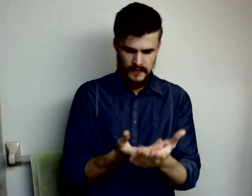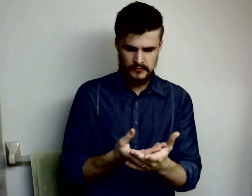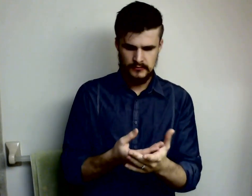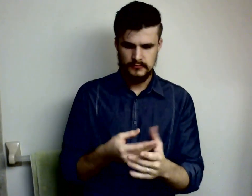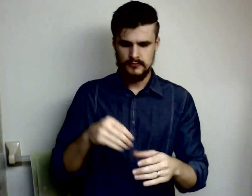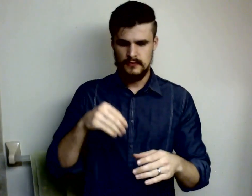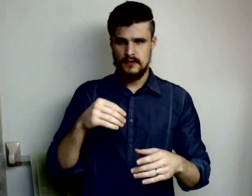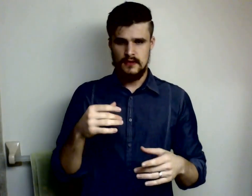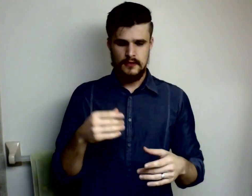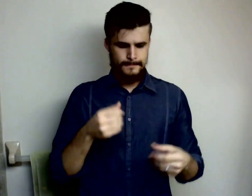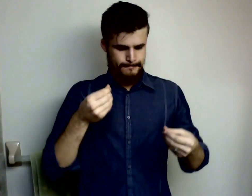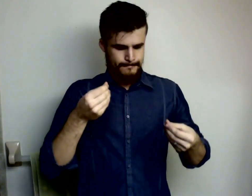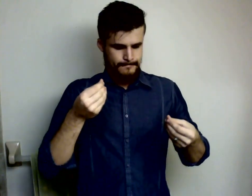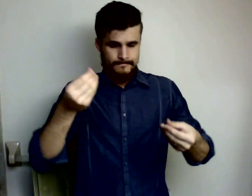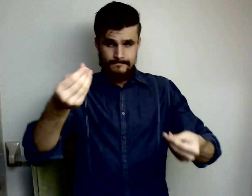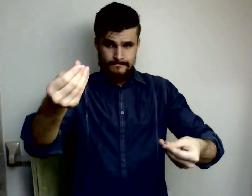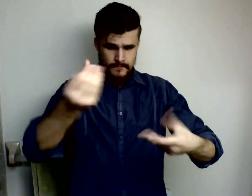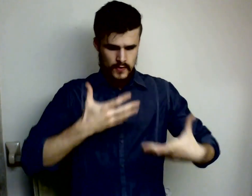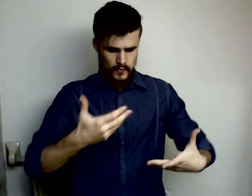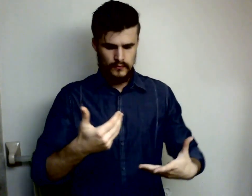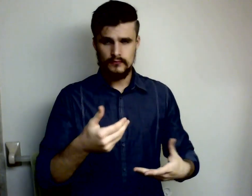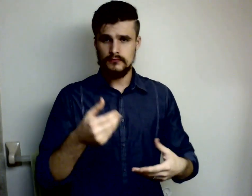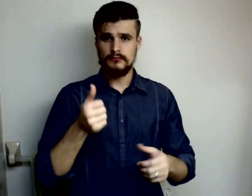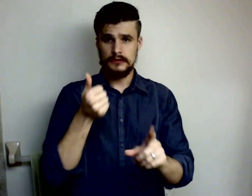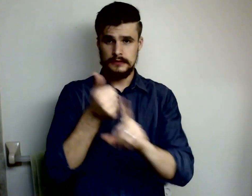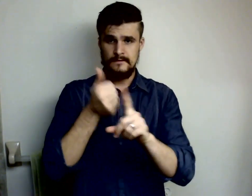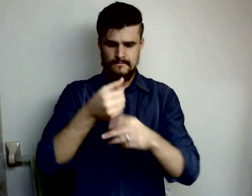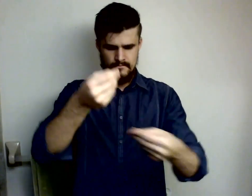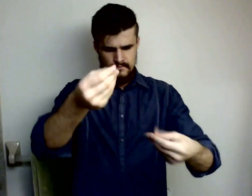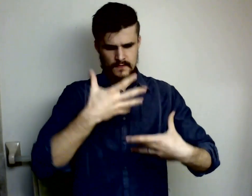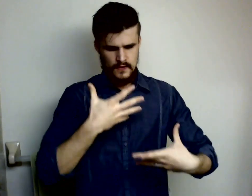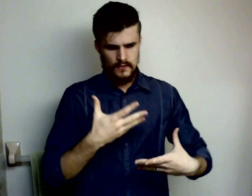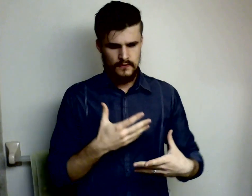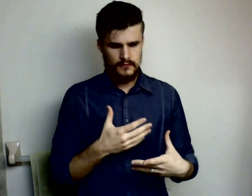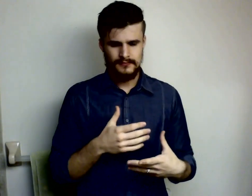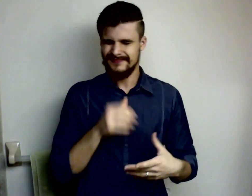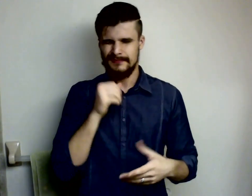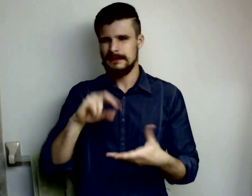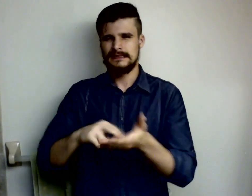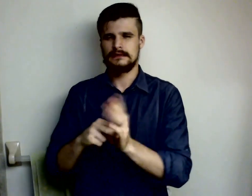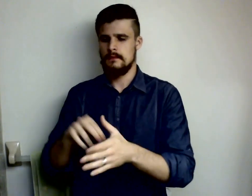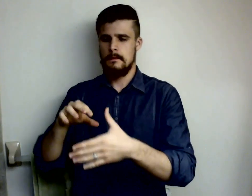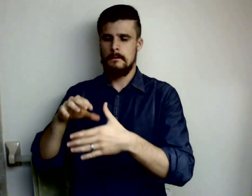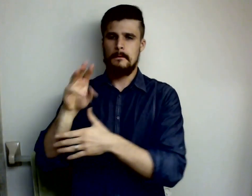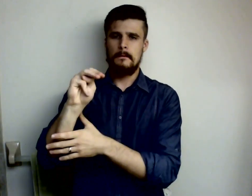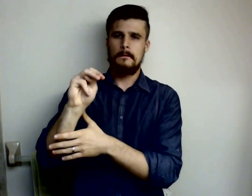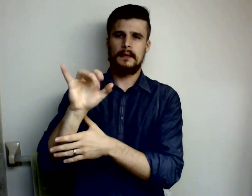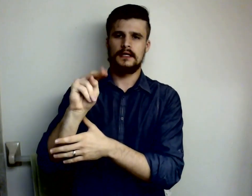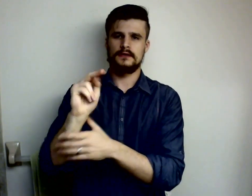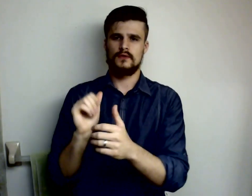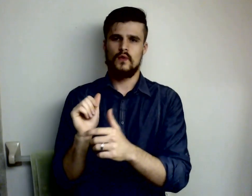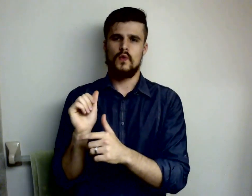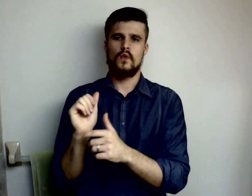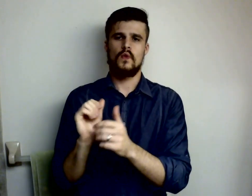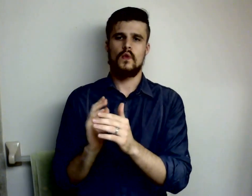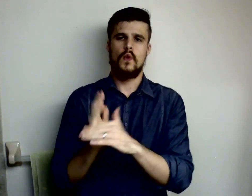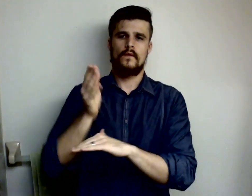telling yourself not in a mind over matter kind of way but in a reality applied to my